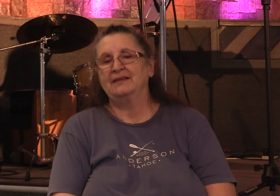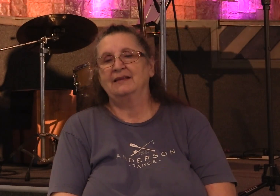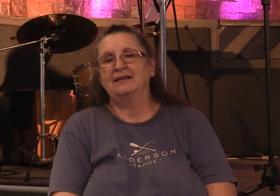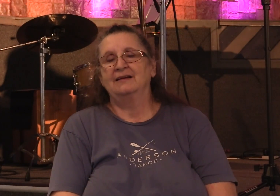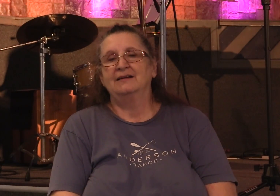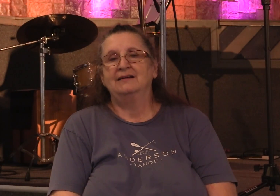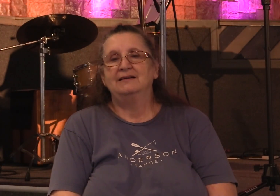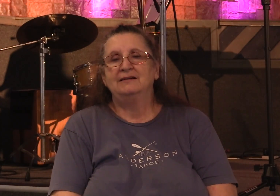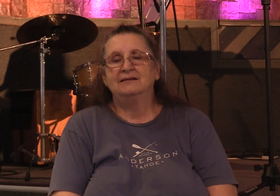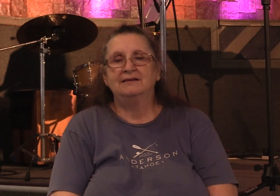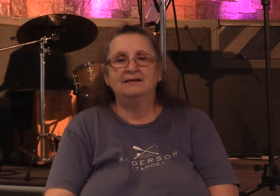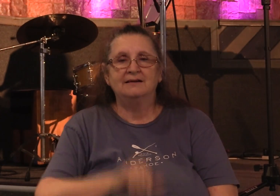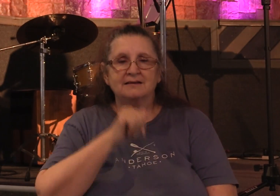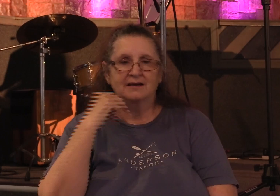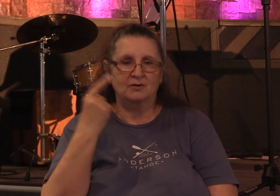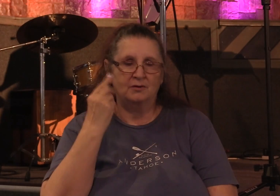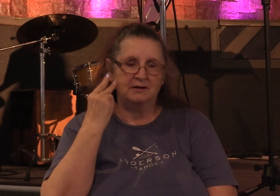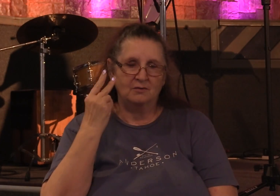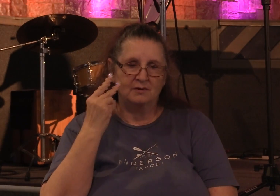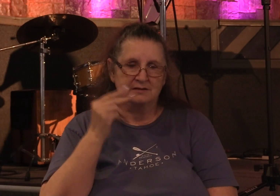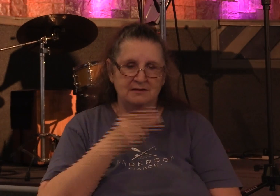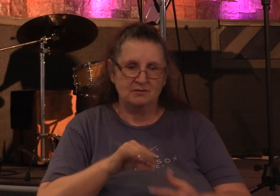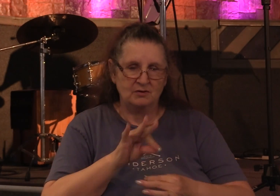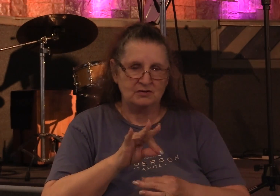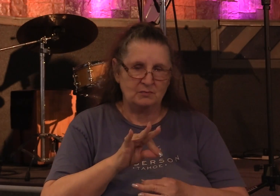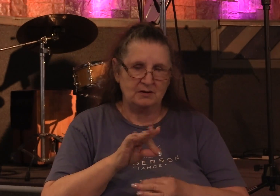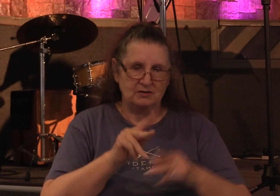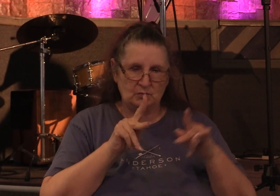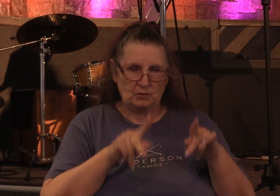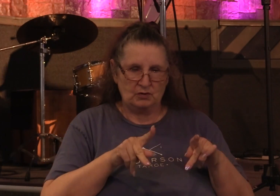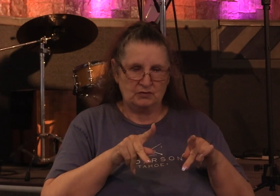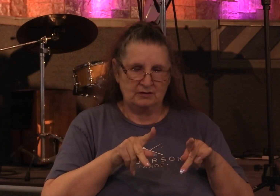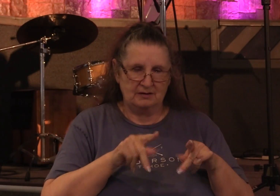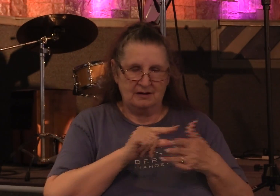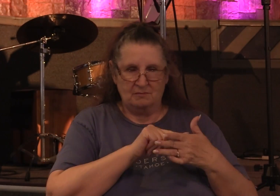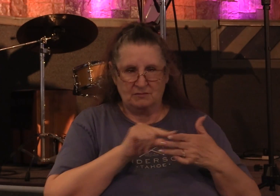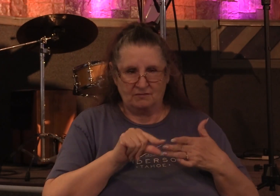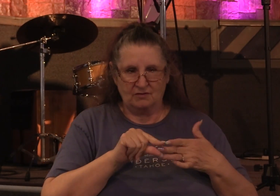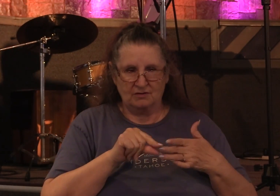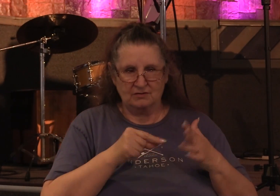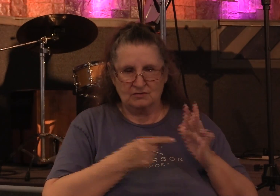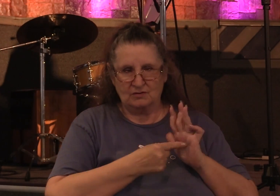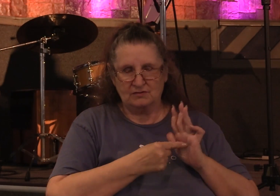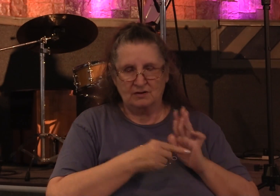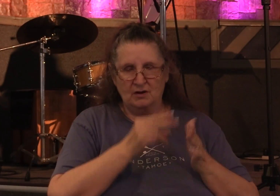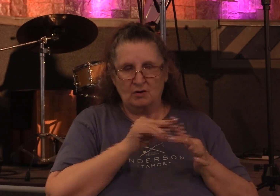not only did we see the Holy Spirit as a person but this verse also shows us the Holy Spirit is God